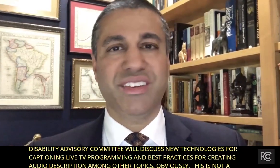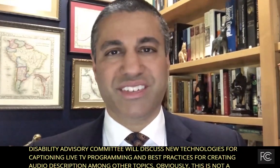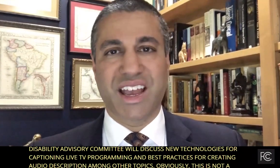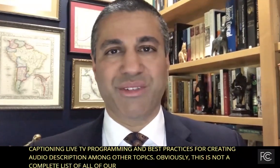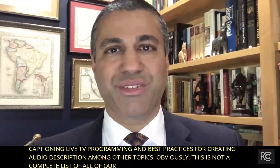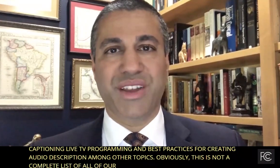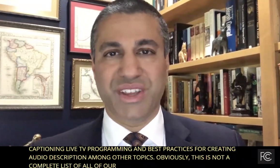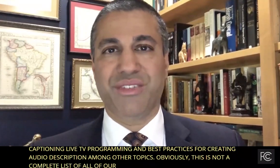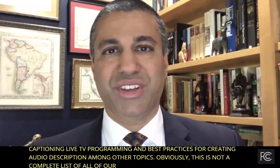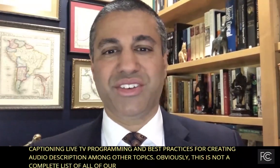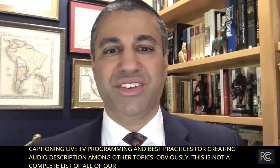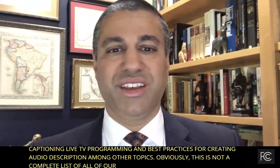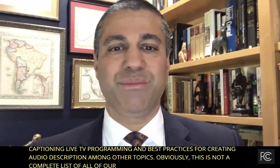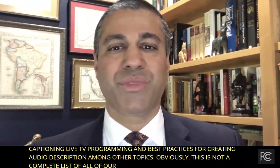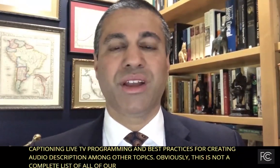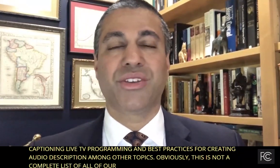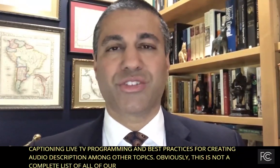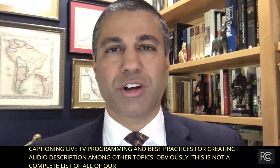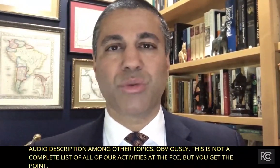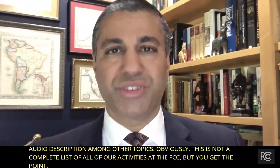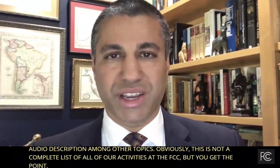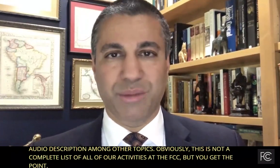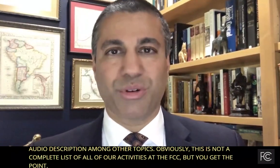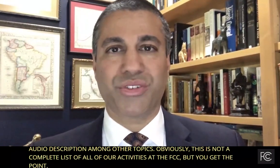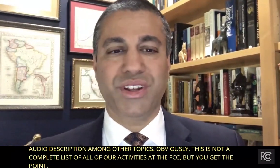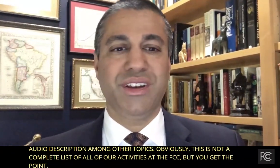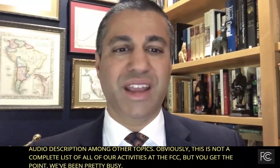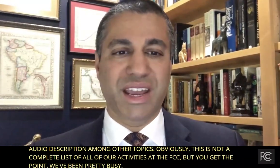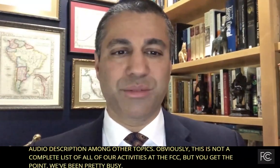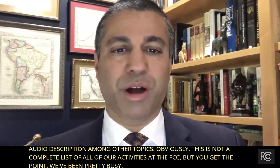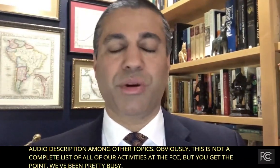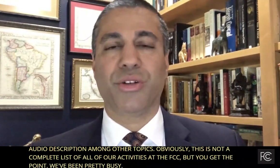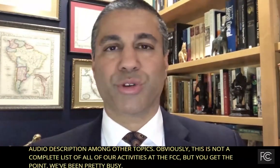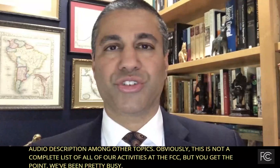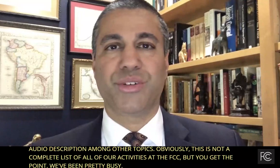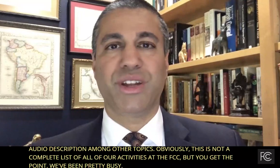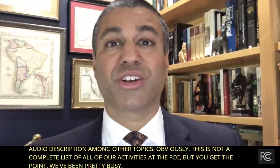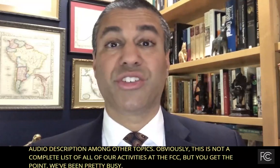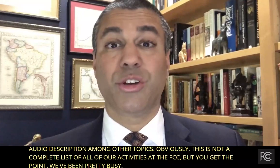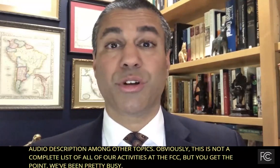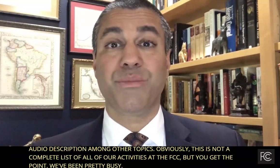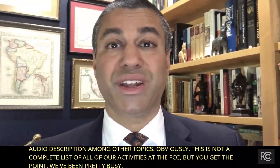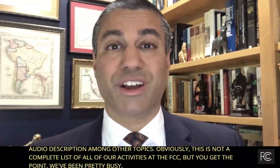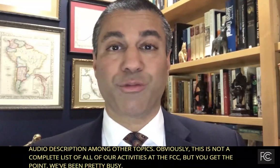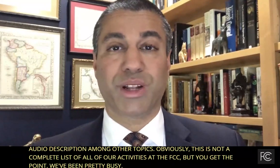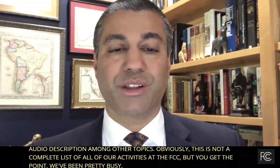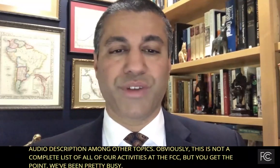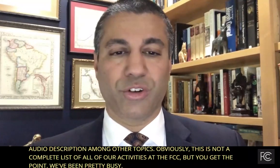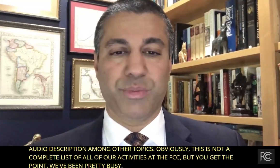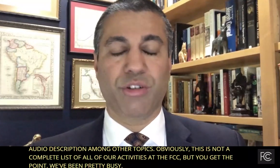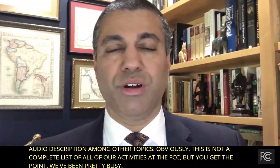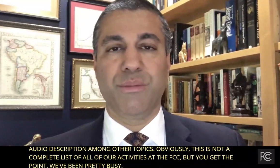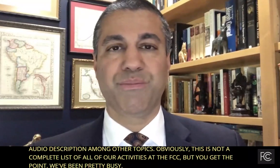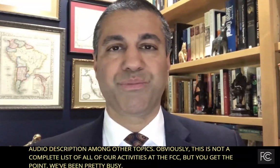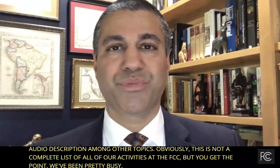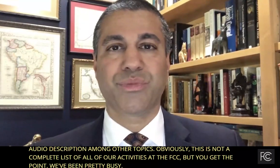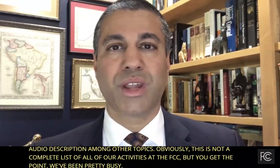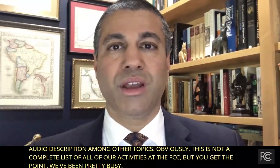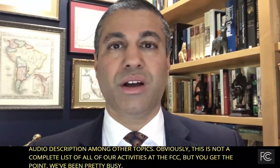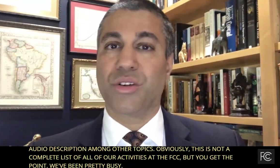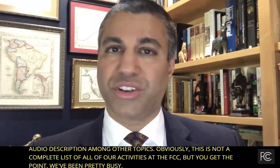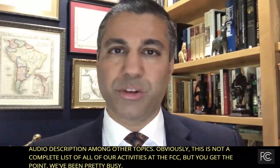amazing staff at the FCC, starting with Diane Burstein and Bob Aldrich in our Consumer and Governmental Affairs Bureau.